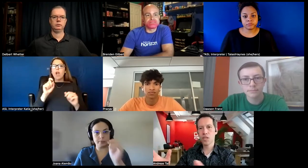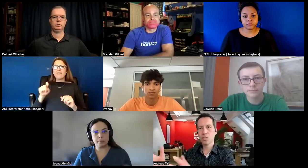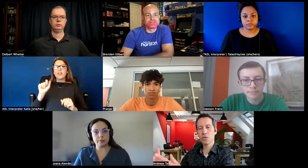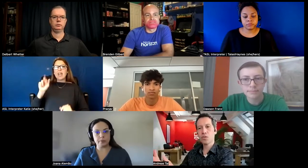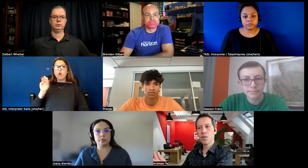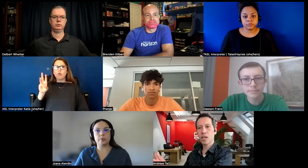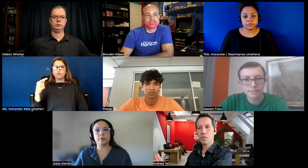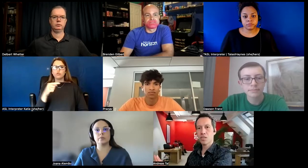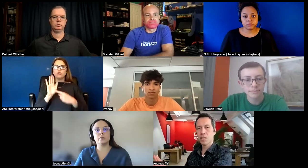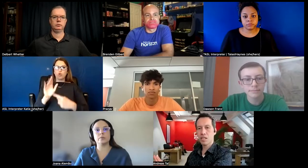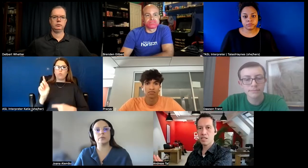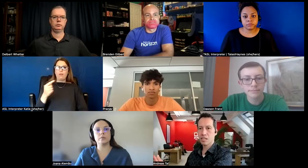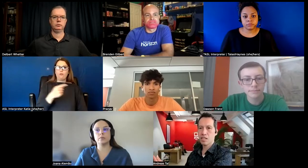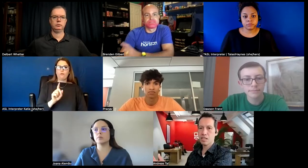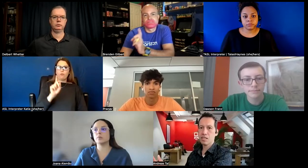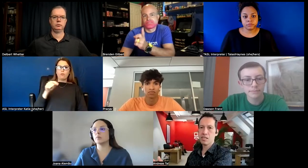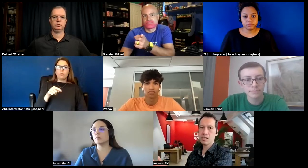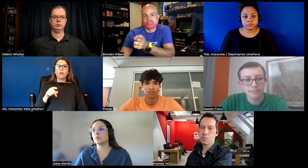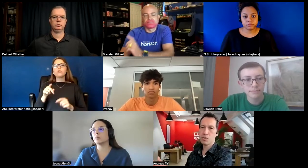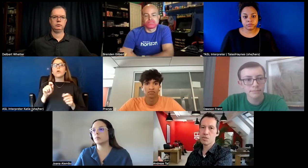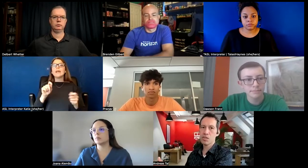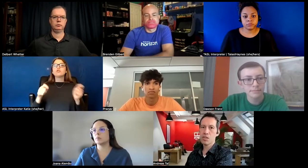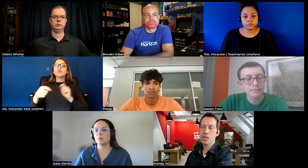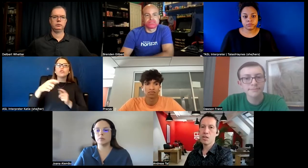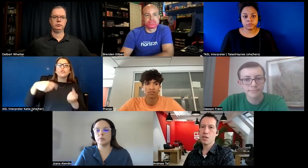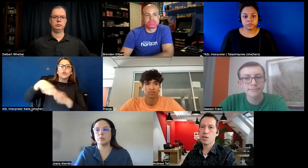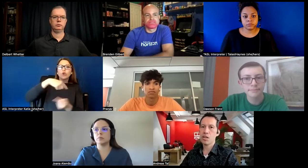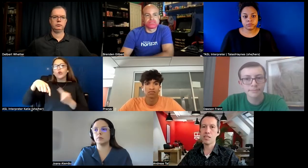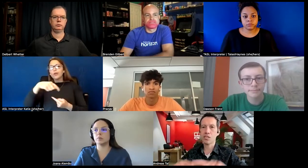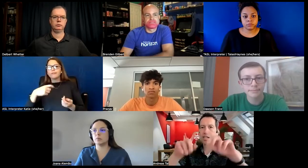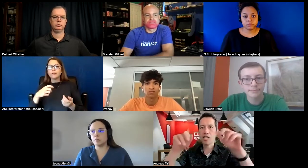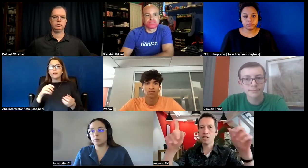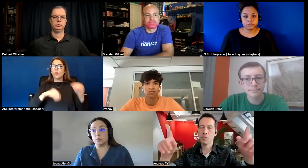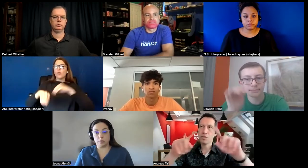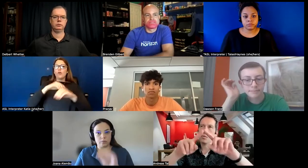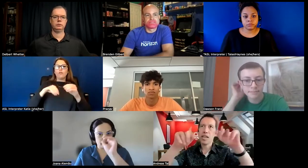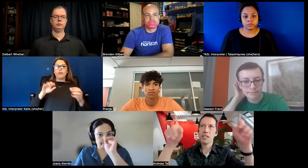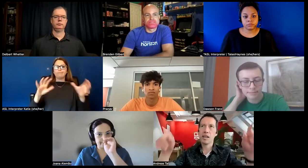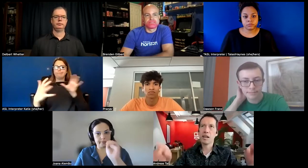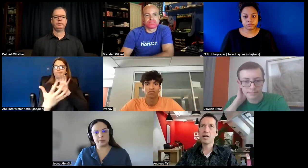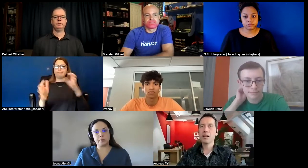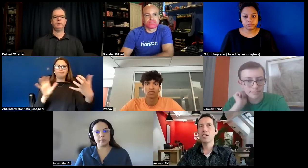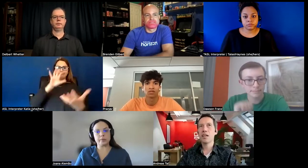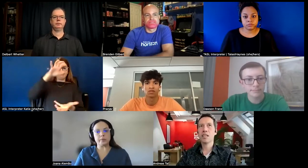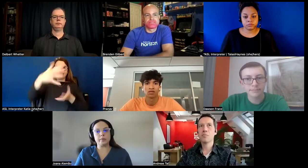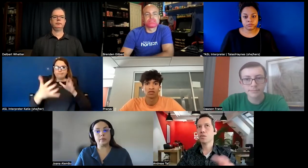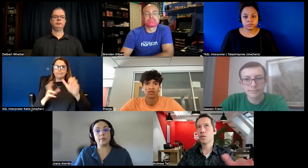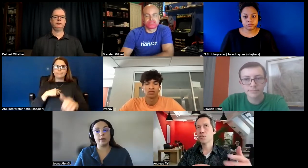can turn around and and and see the person and there's a kind of radar element also